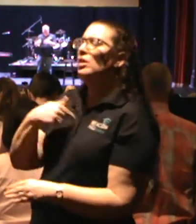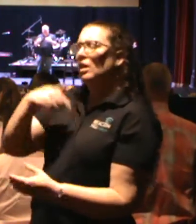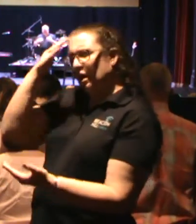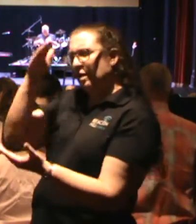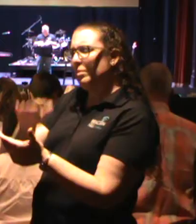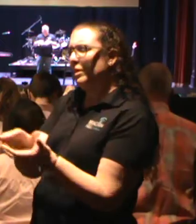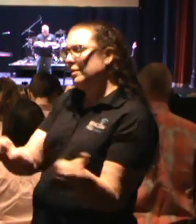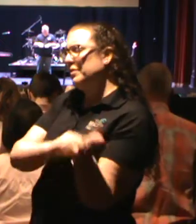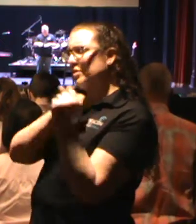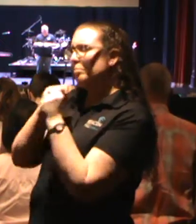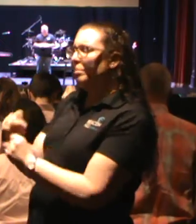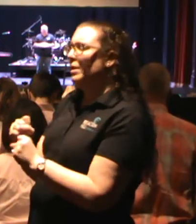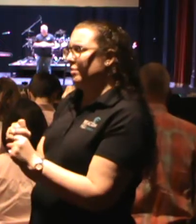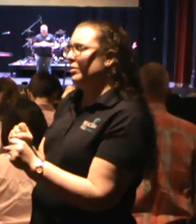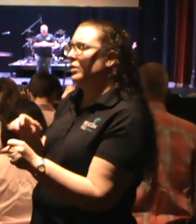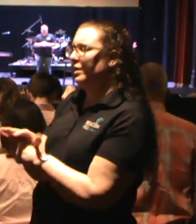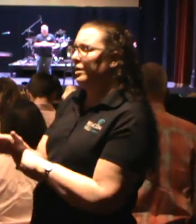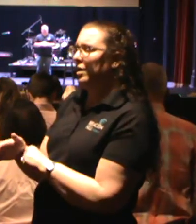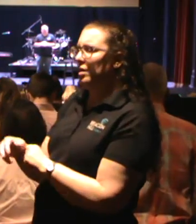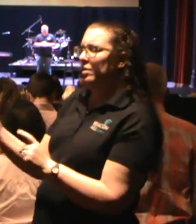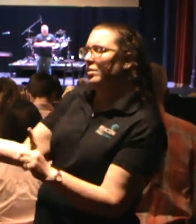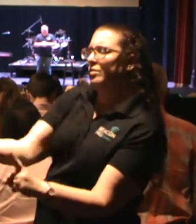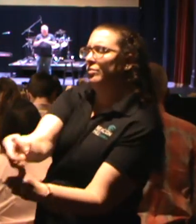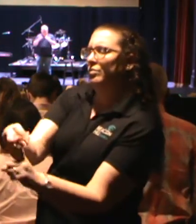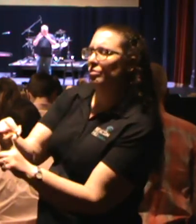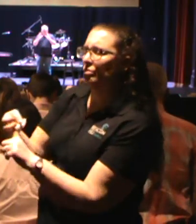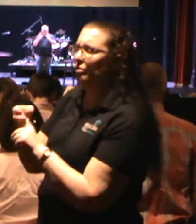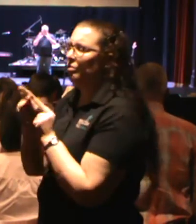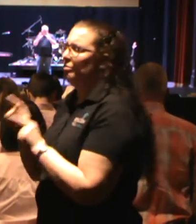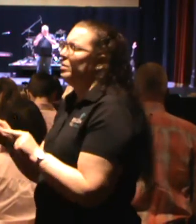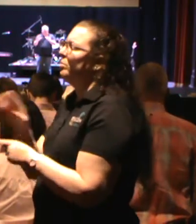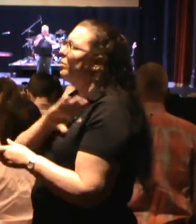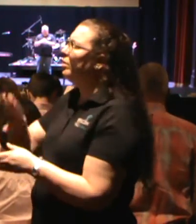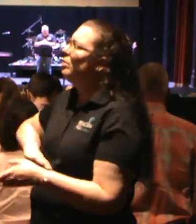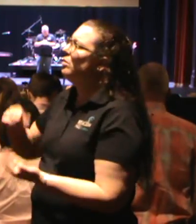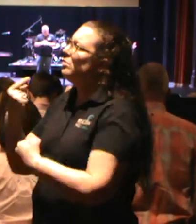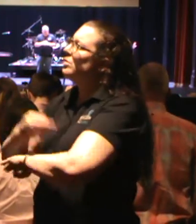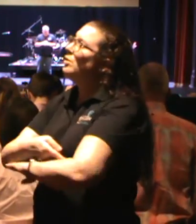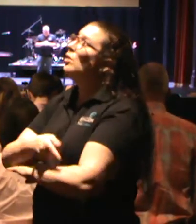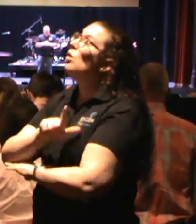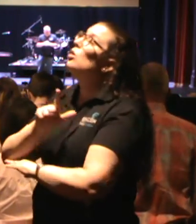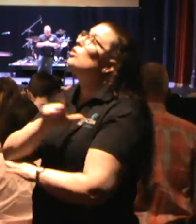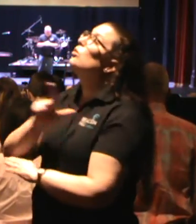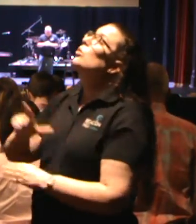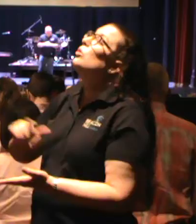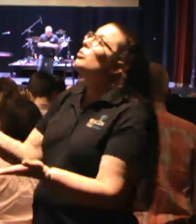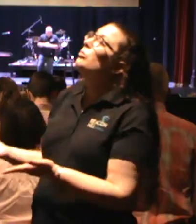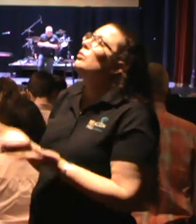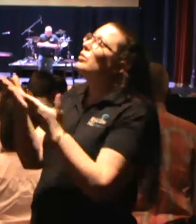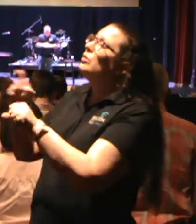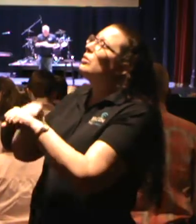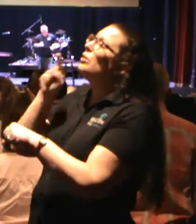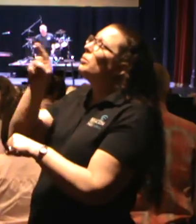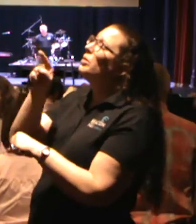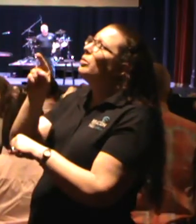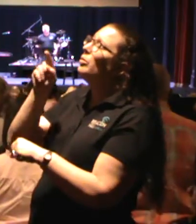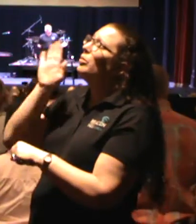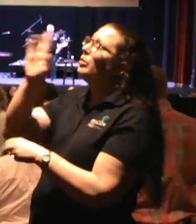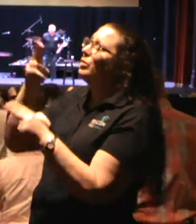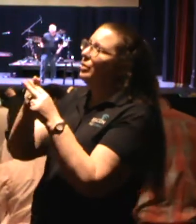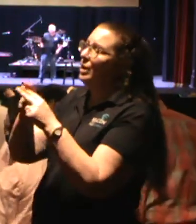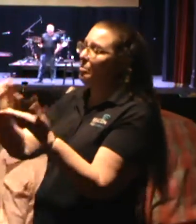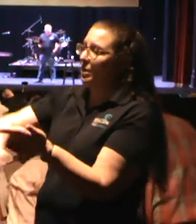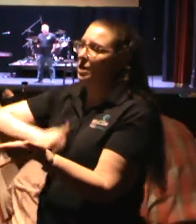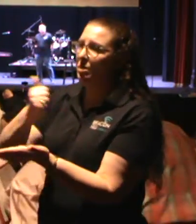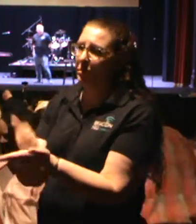powerful enough to bring people to Christ today. So, Lord, we give this time to you in Jesus' name. Amen. You may be seated.